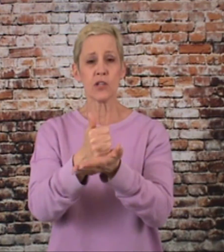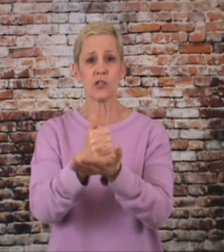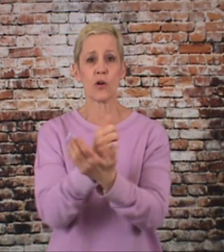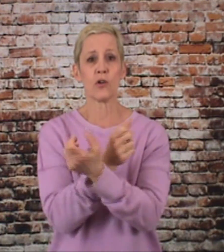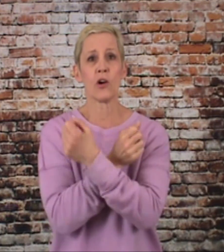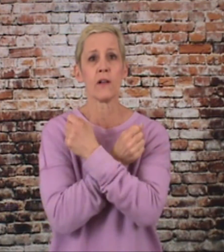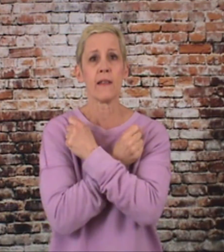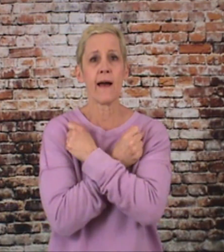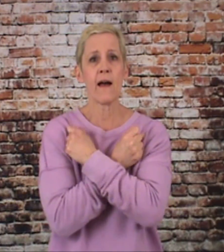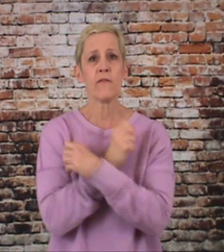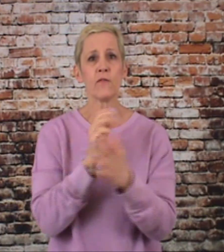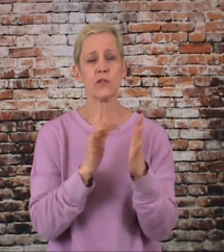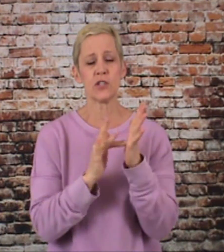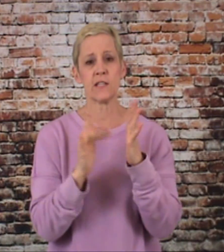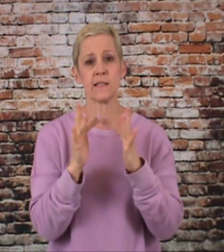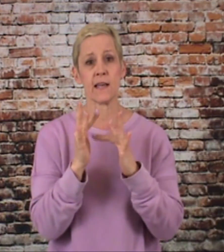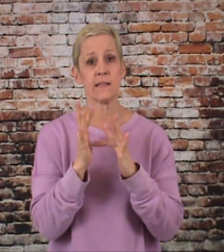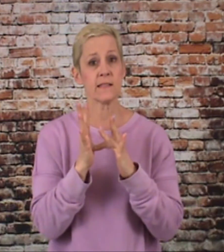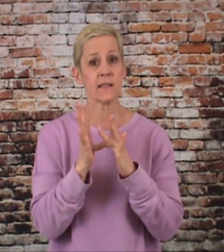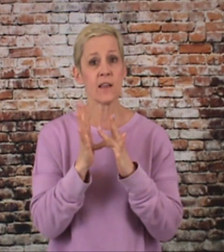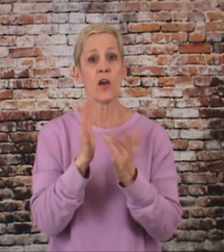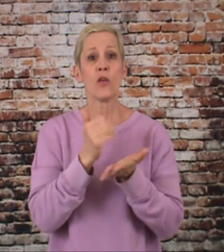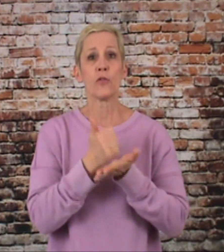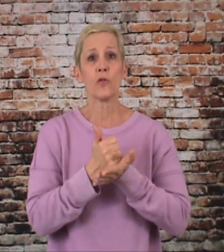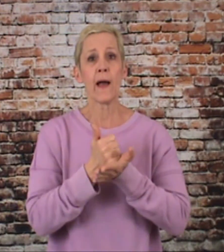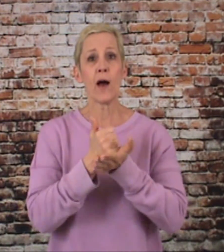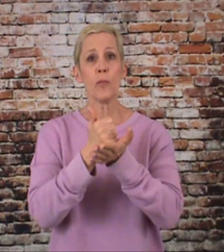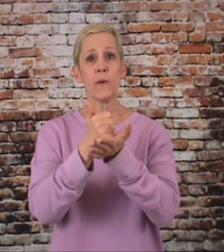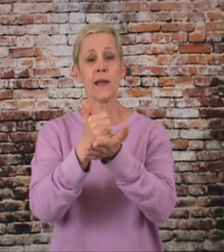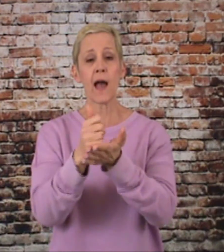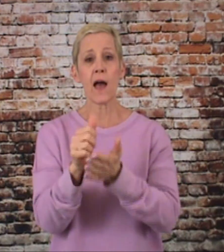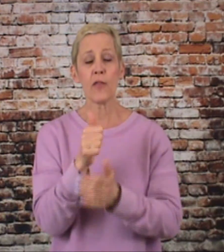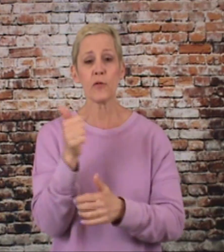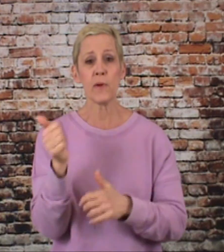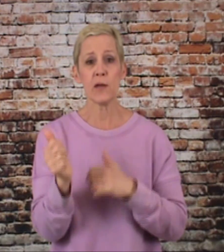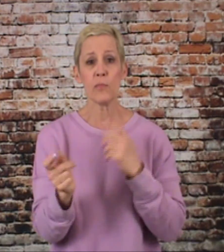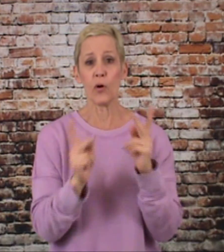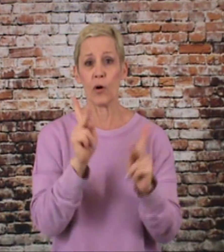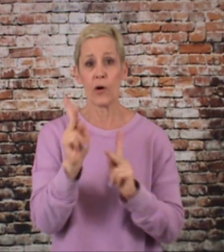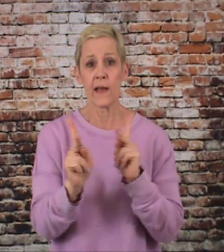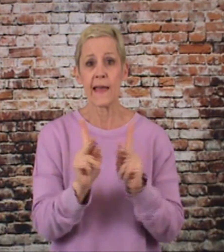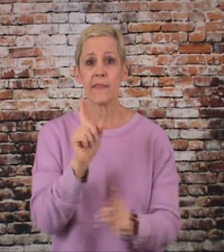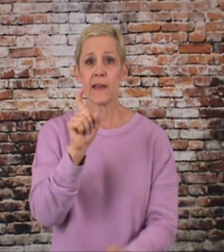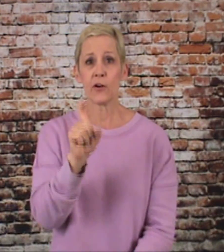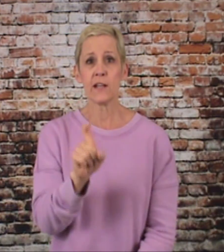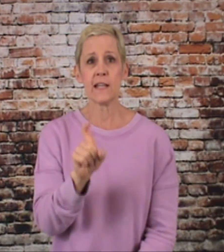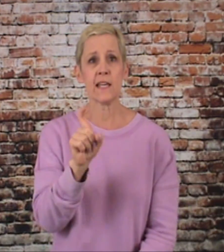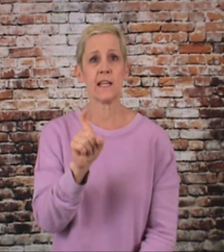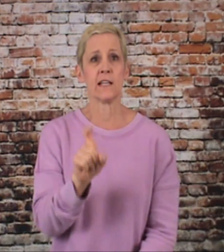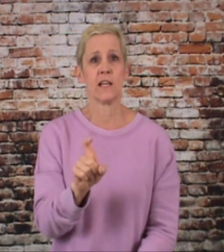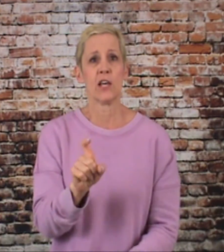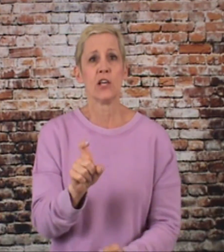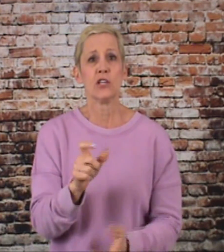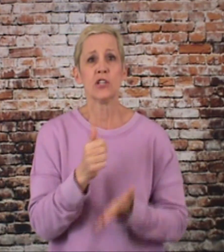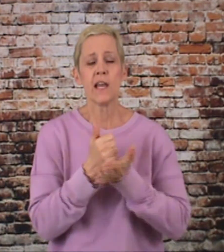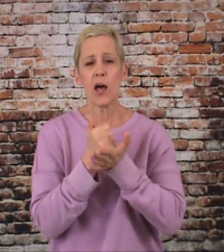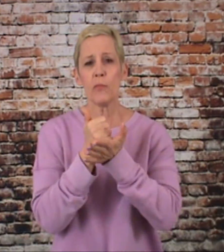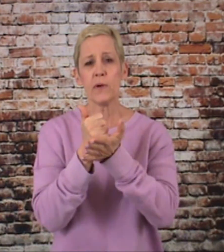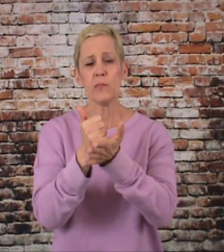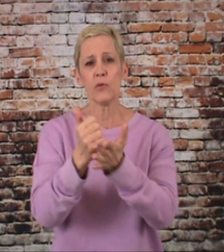showed her love for Jesus through helping other people that are in need she helped people